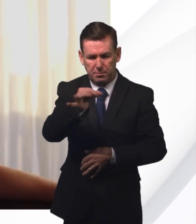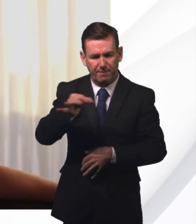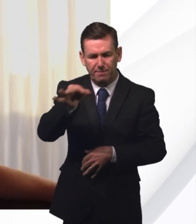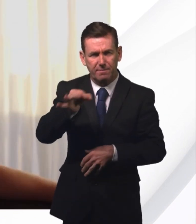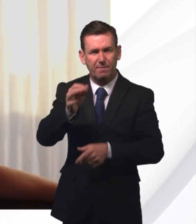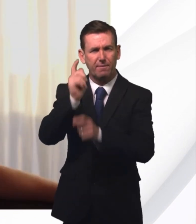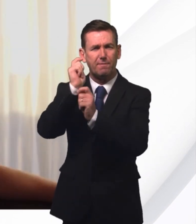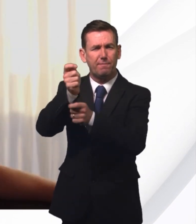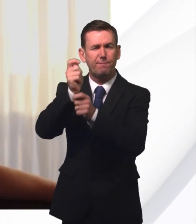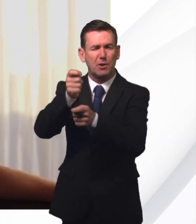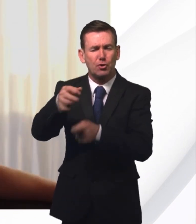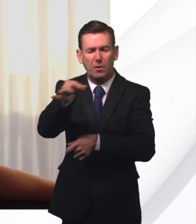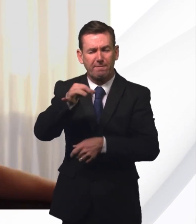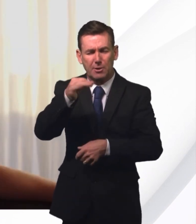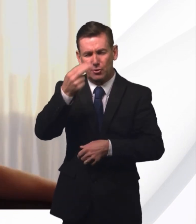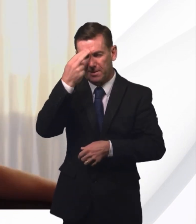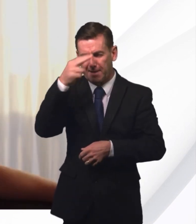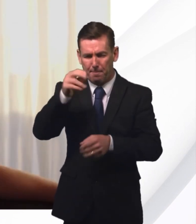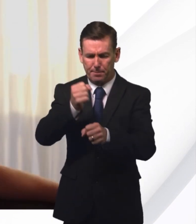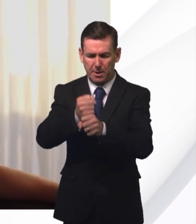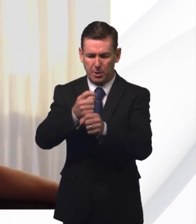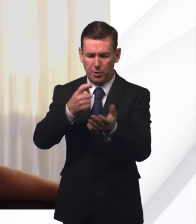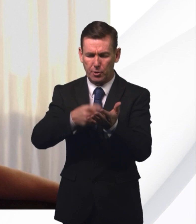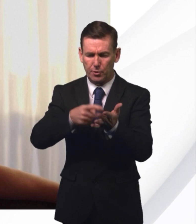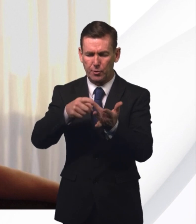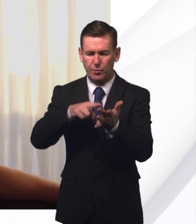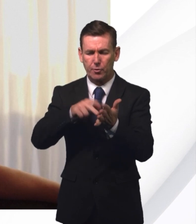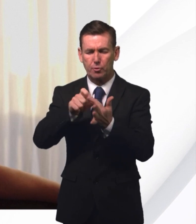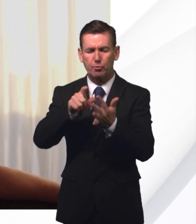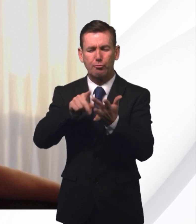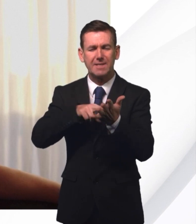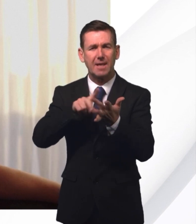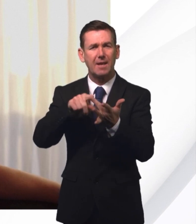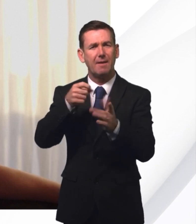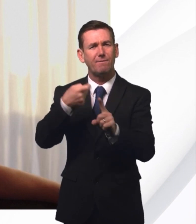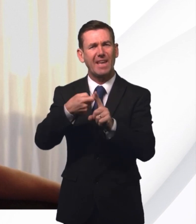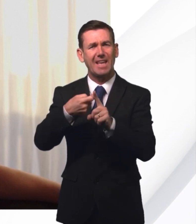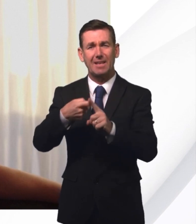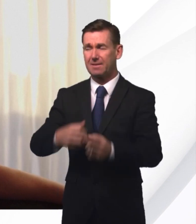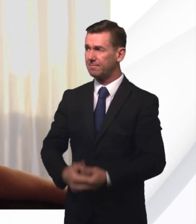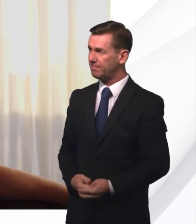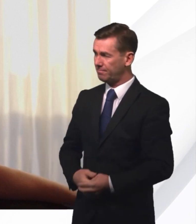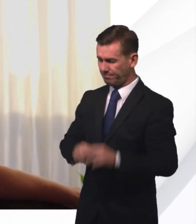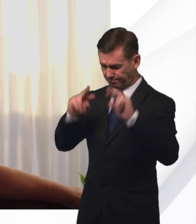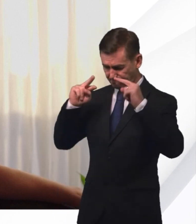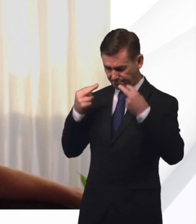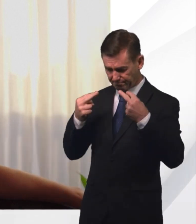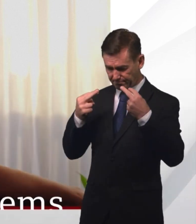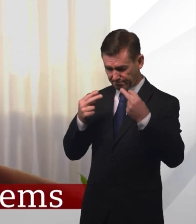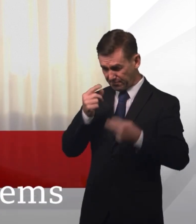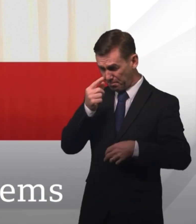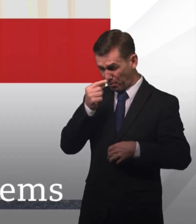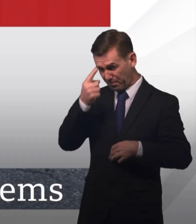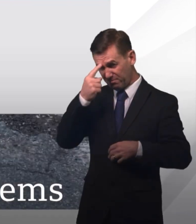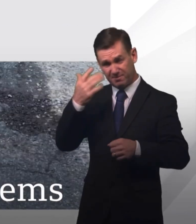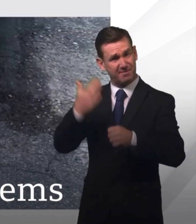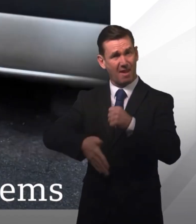thought to think that this town might be over. And I would have to start all over somewhere else.